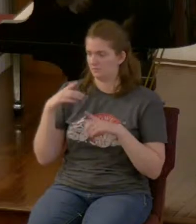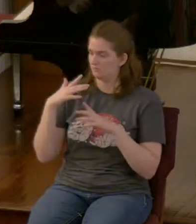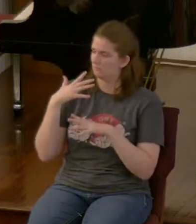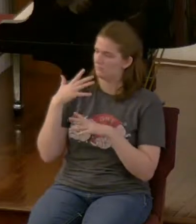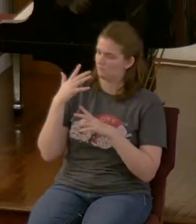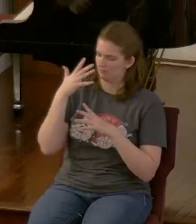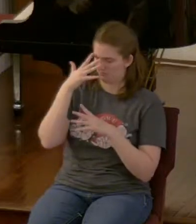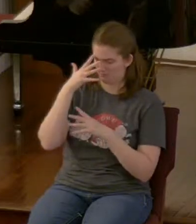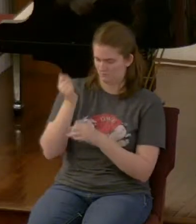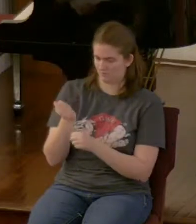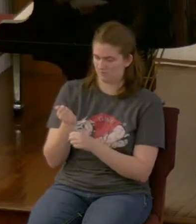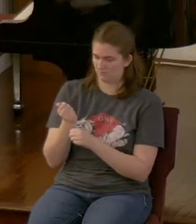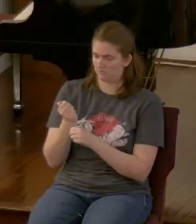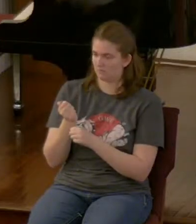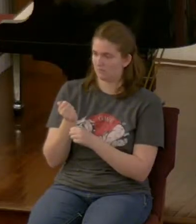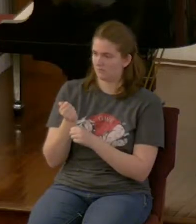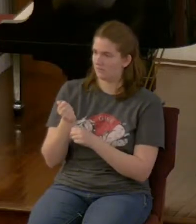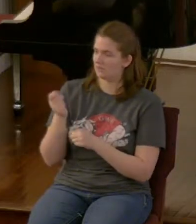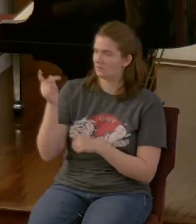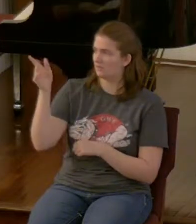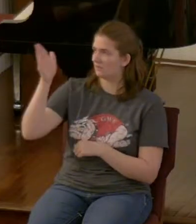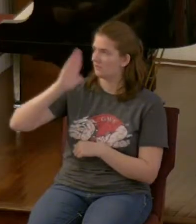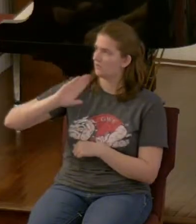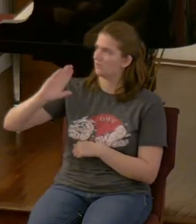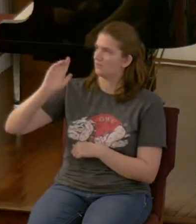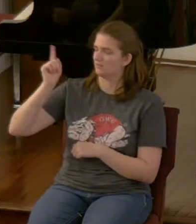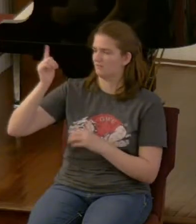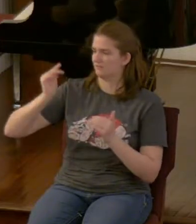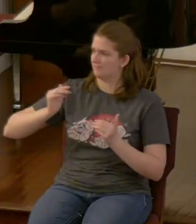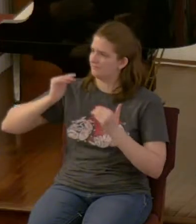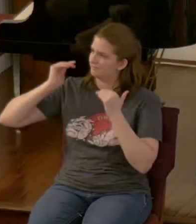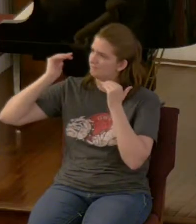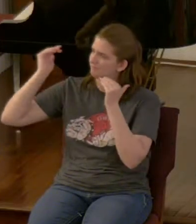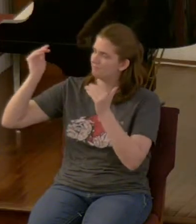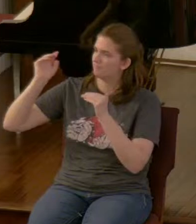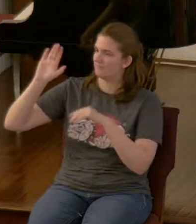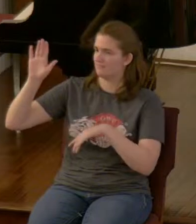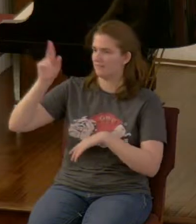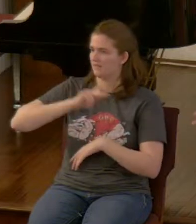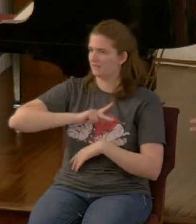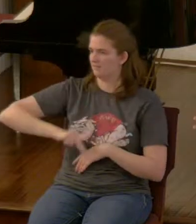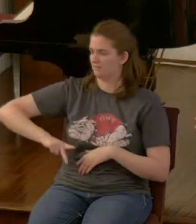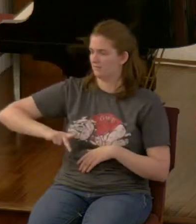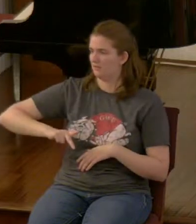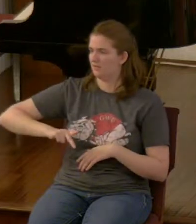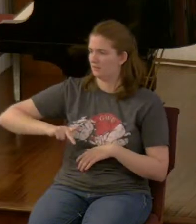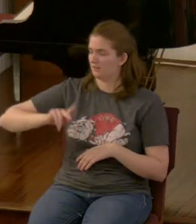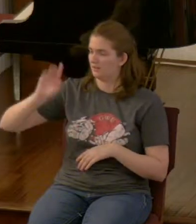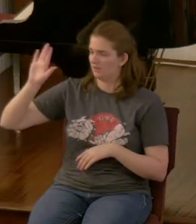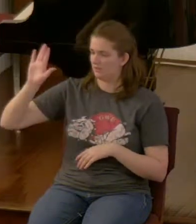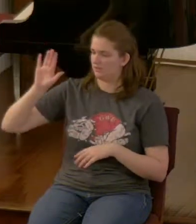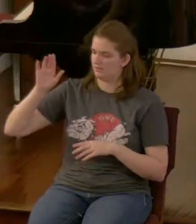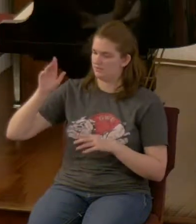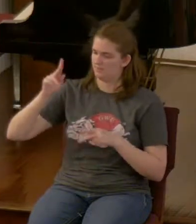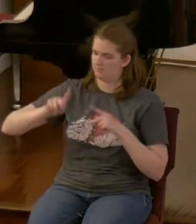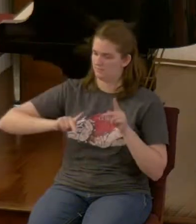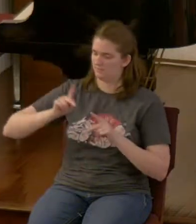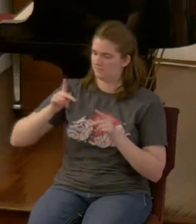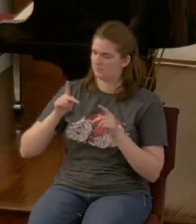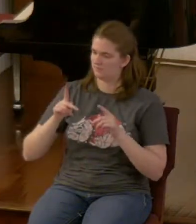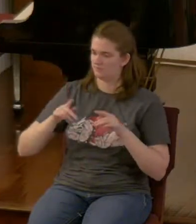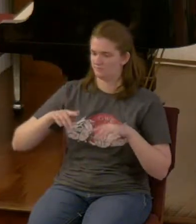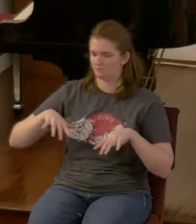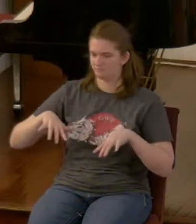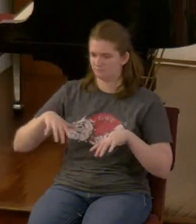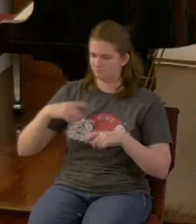fact that the Most High and His saints rule forever but even that kingdom